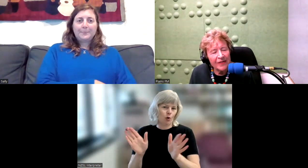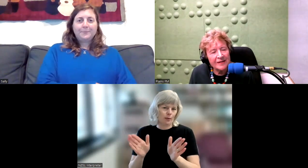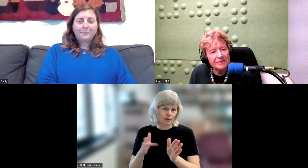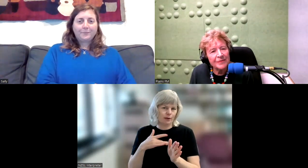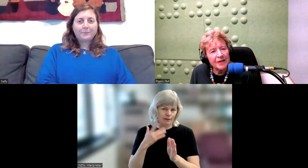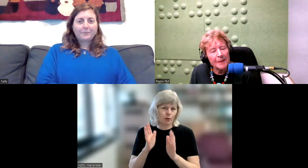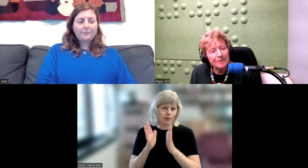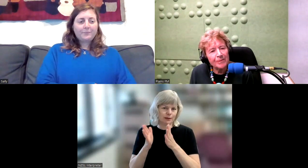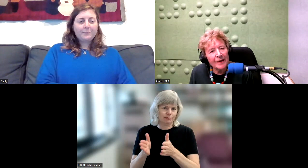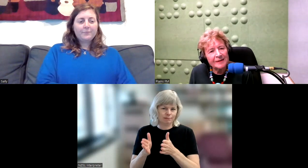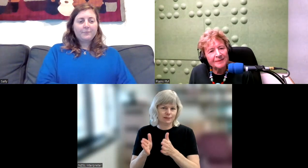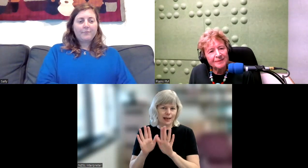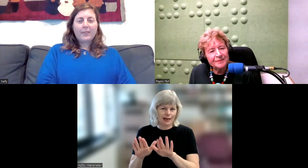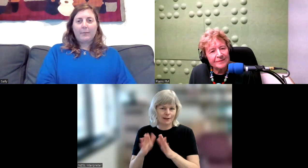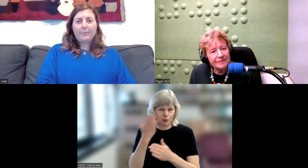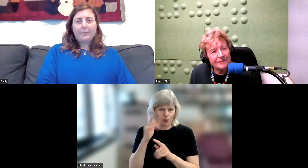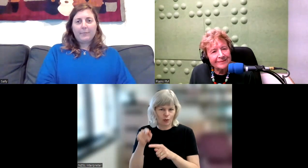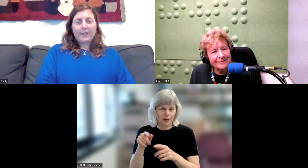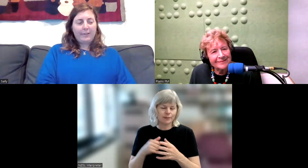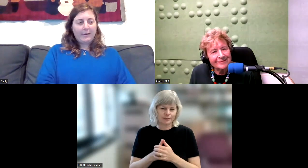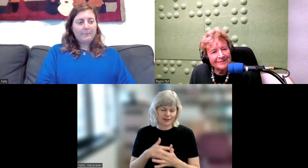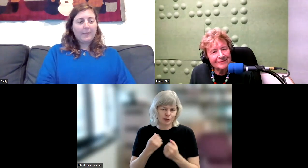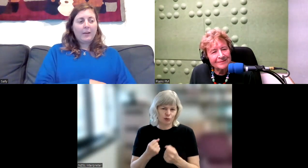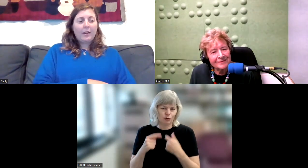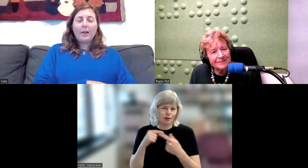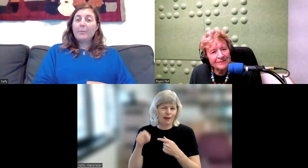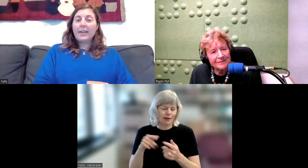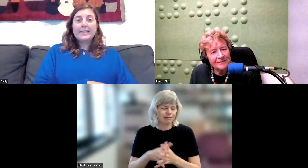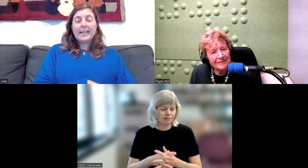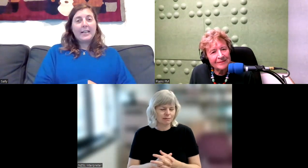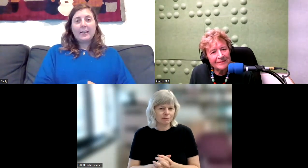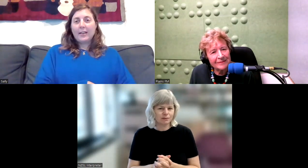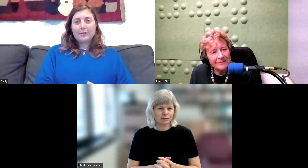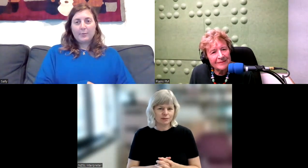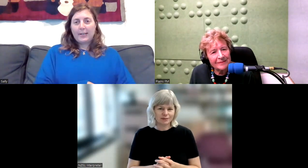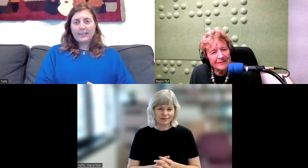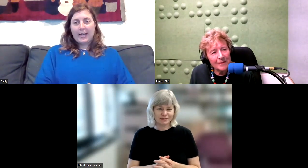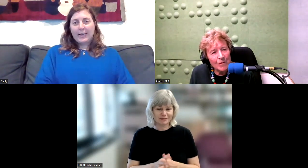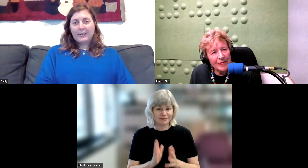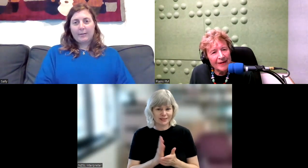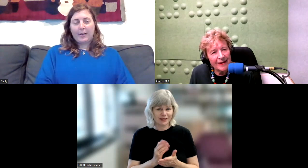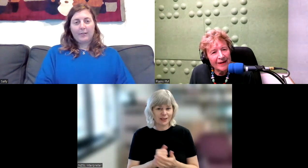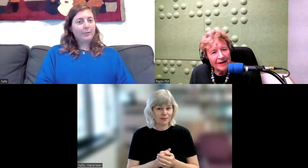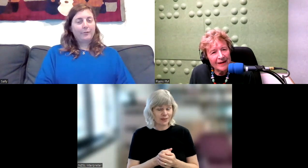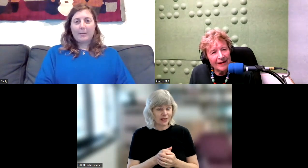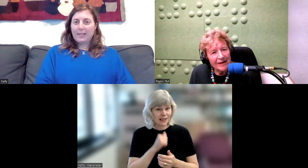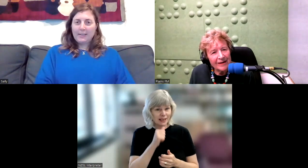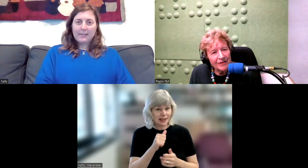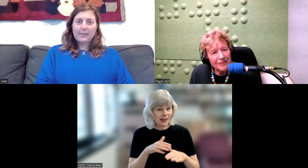that. Yeah. Yeah, definitely. Kate, is there anything else you would like to add about your family's